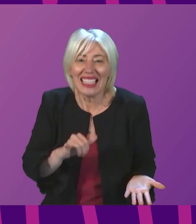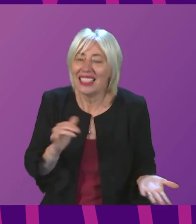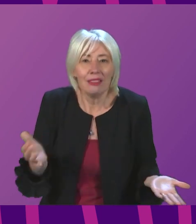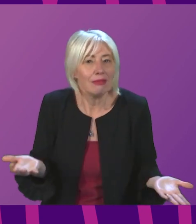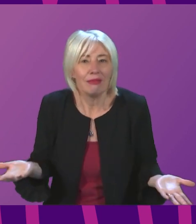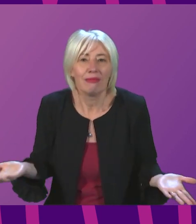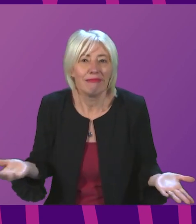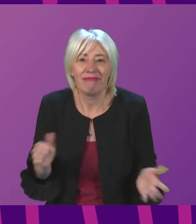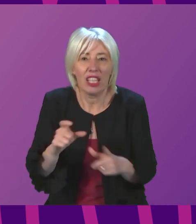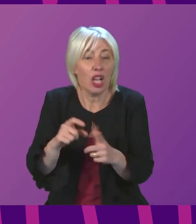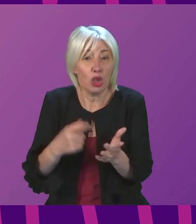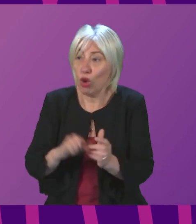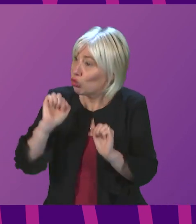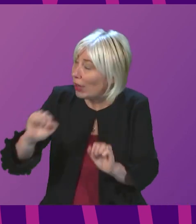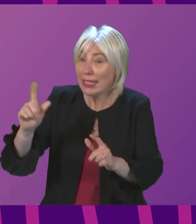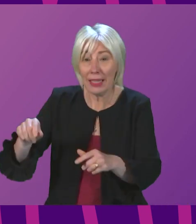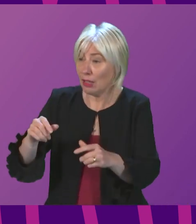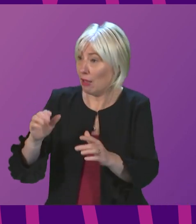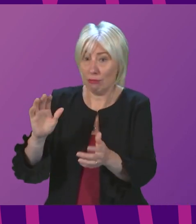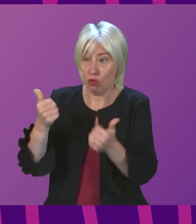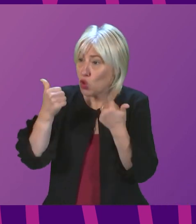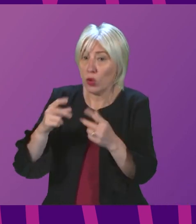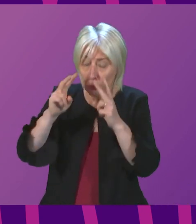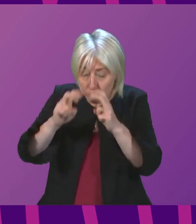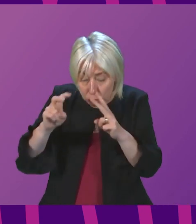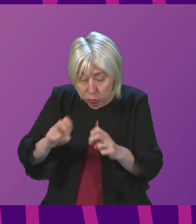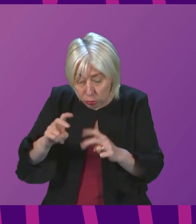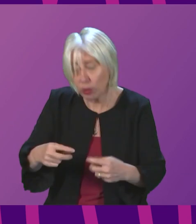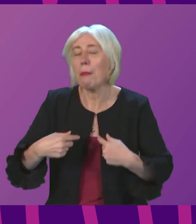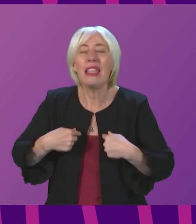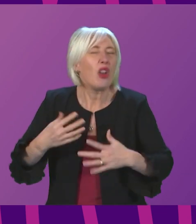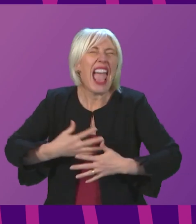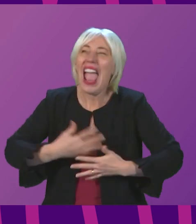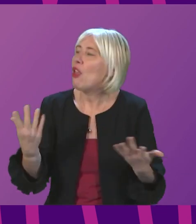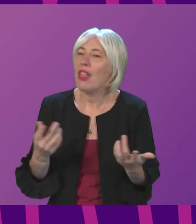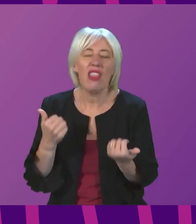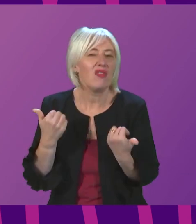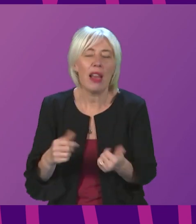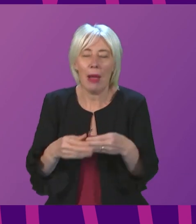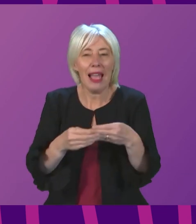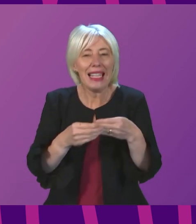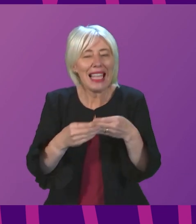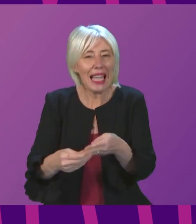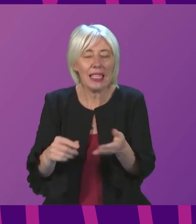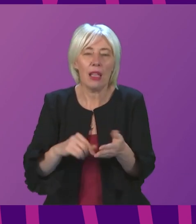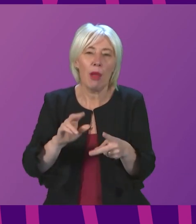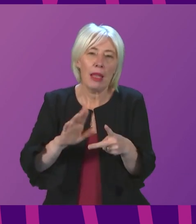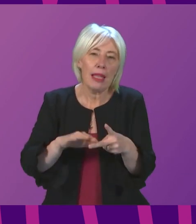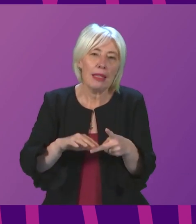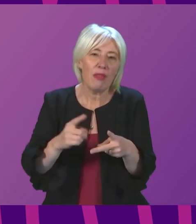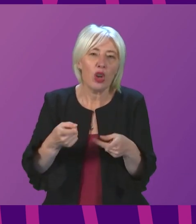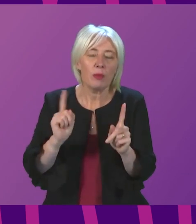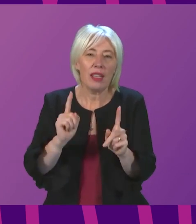of course, Douglas Ross is entitled to scrutinise me over anything he wants. But, you know, whether guidance is going to be, whether the Deputy First Minister